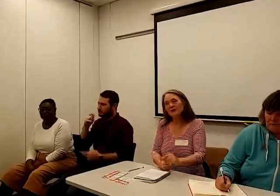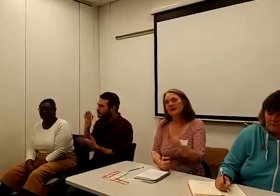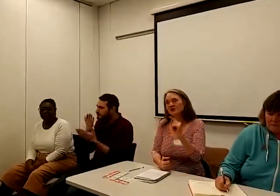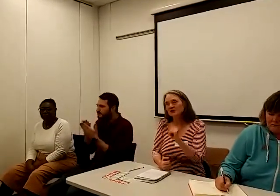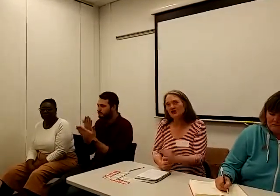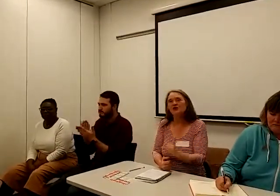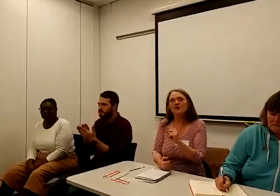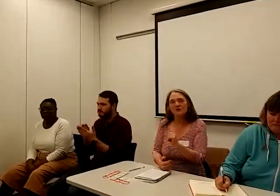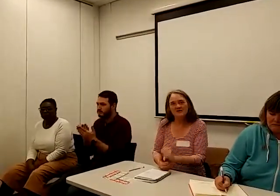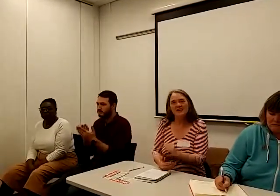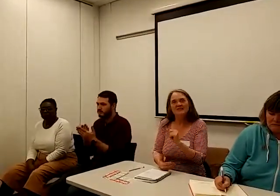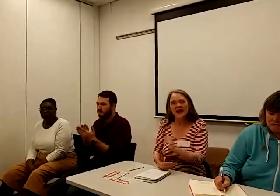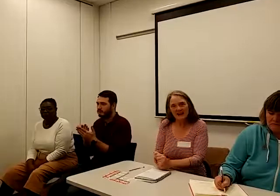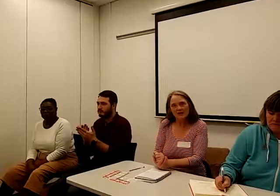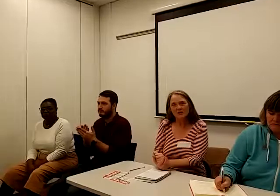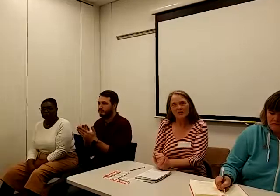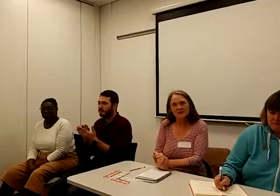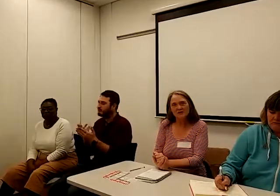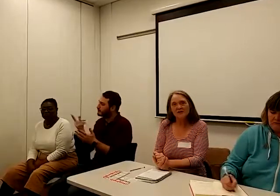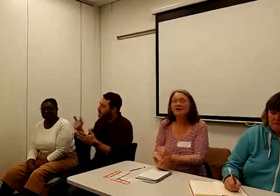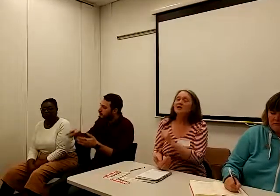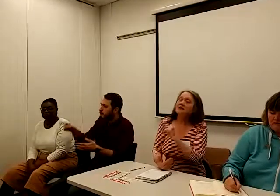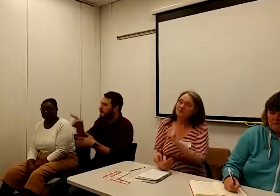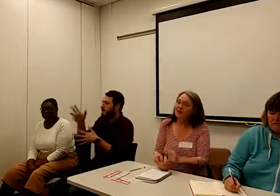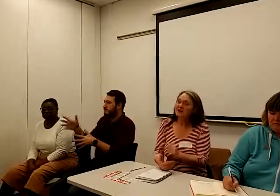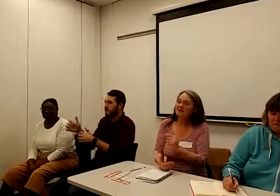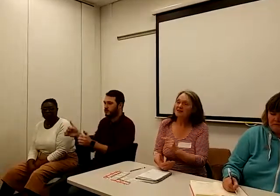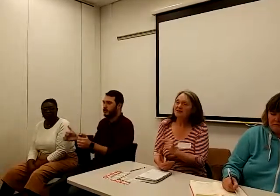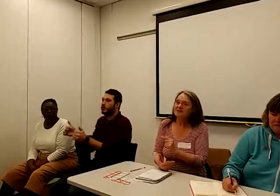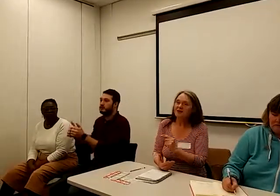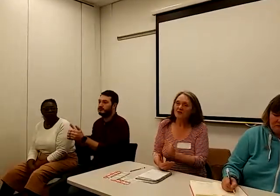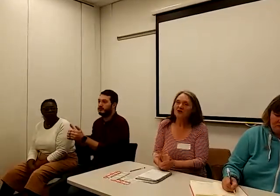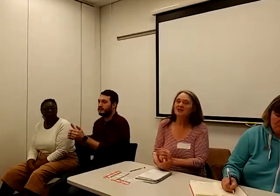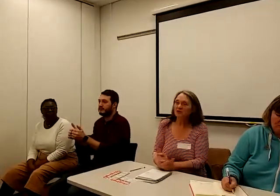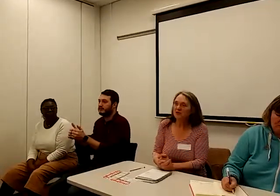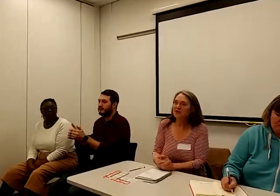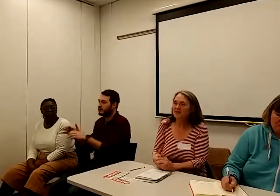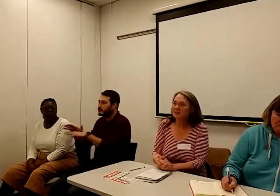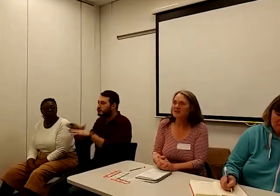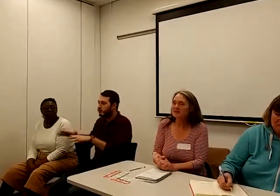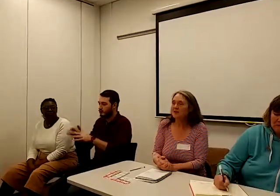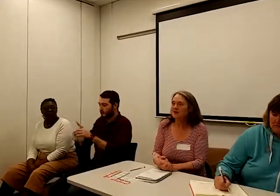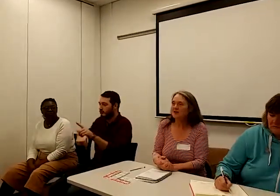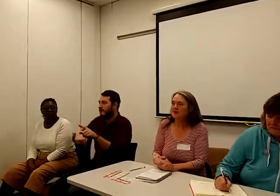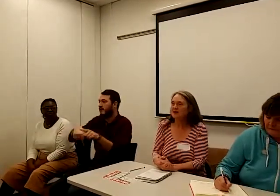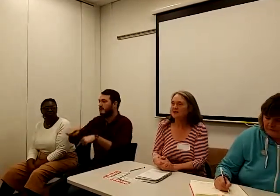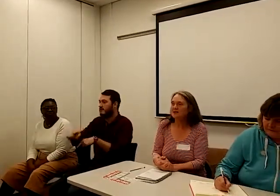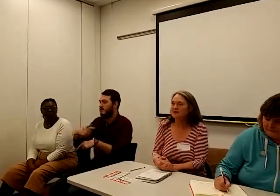you pledge not to evict anyone whose benefits have gone into arrears because of benefit cuts.